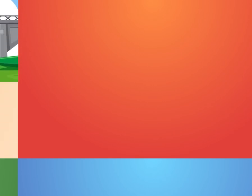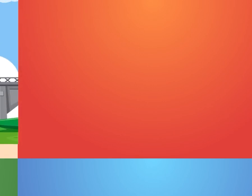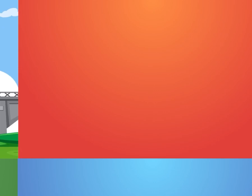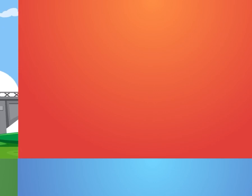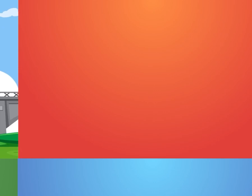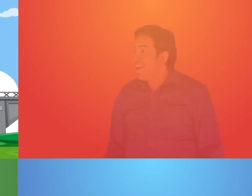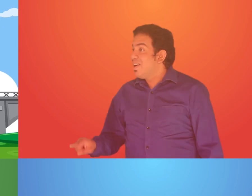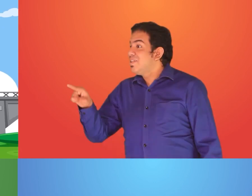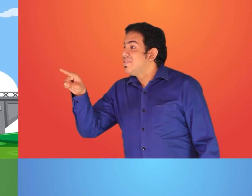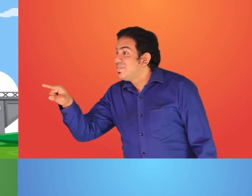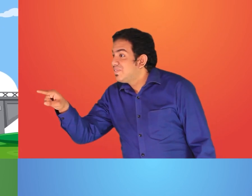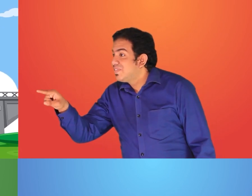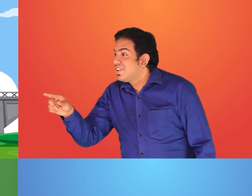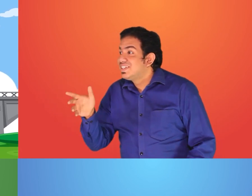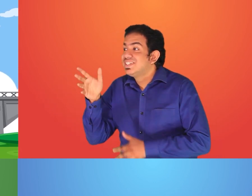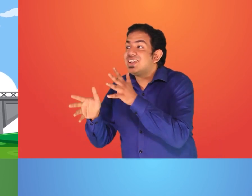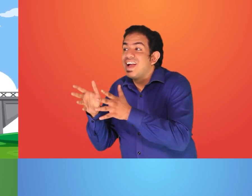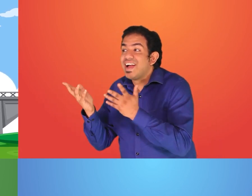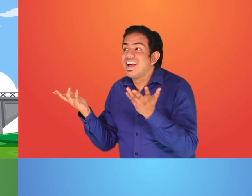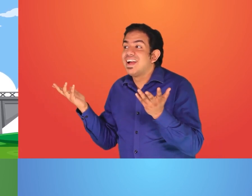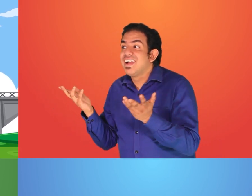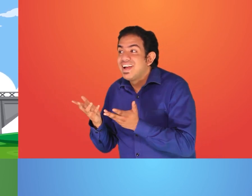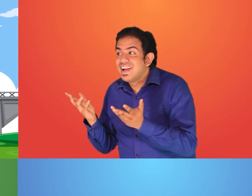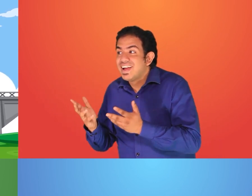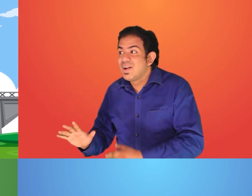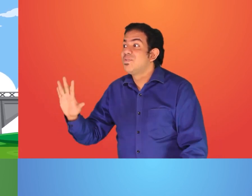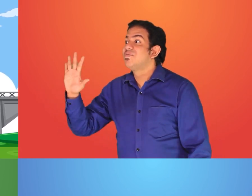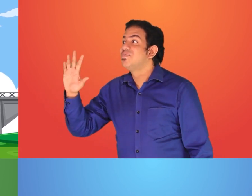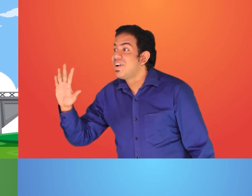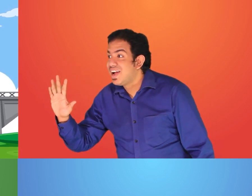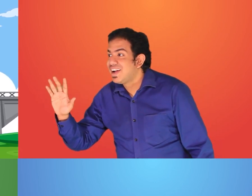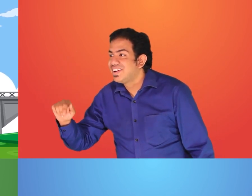How do we sign this? It is five.